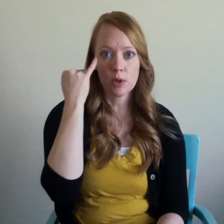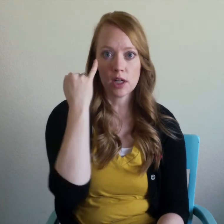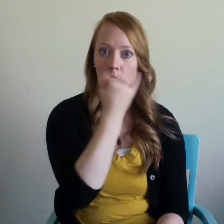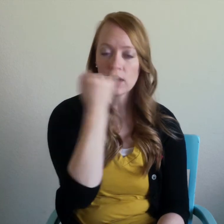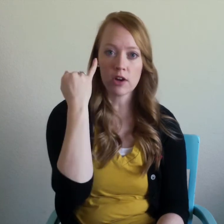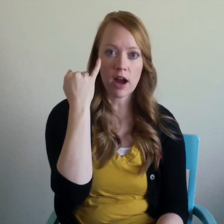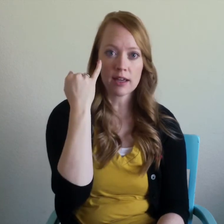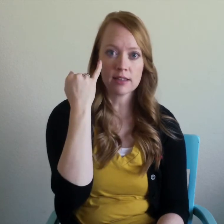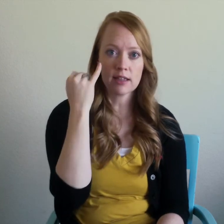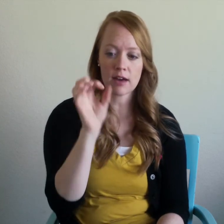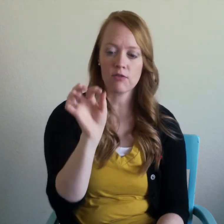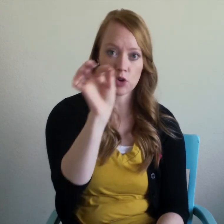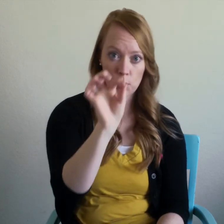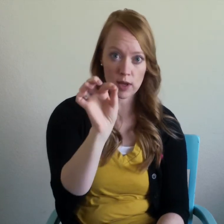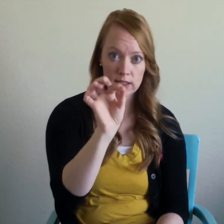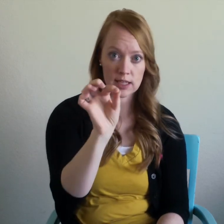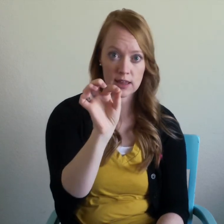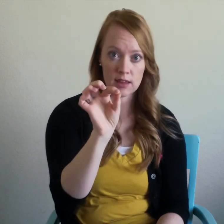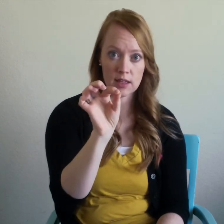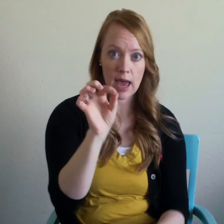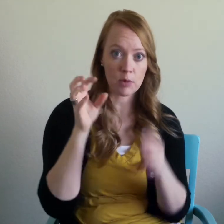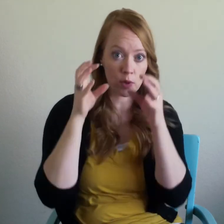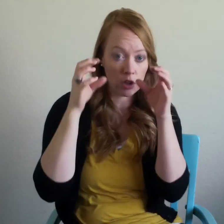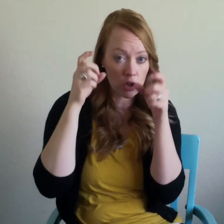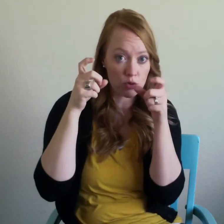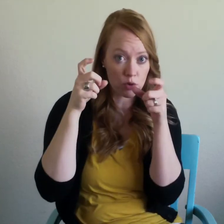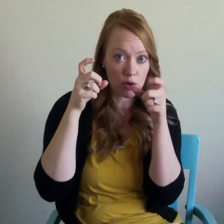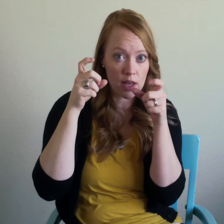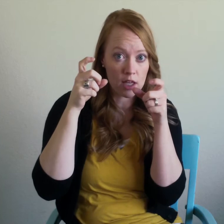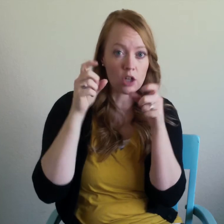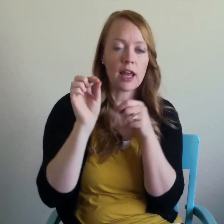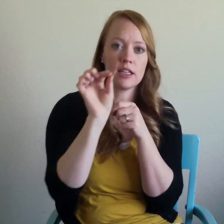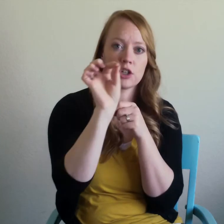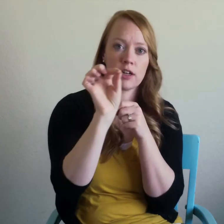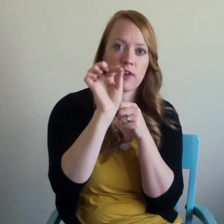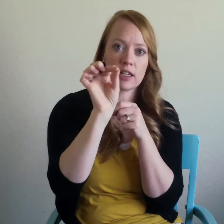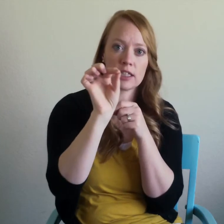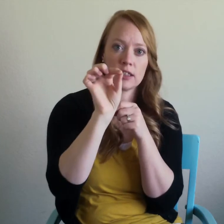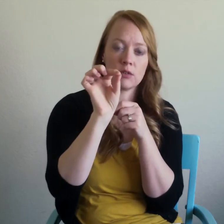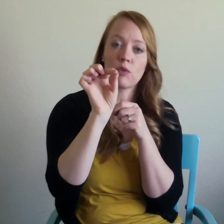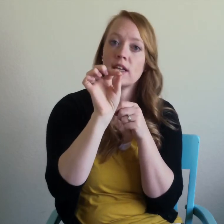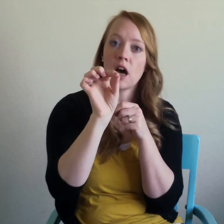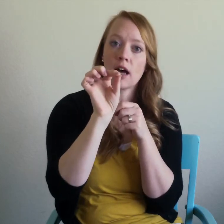put it on one of their eyes that focal point that's in the camera when you look through your lens you're going to find a little red dot